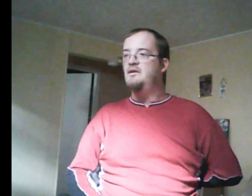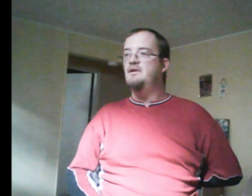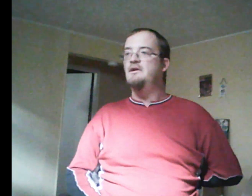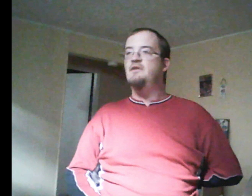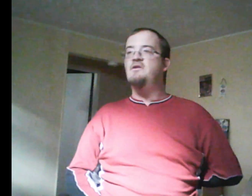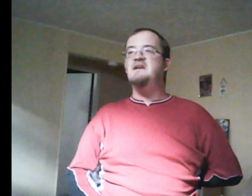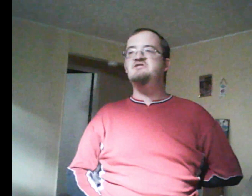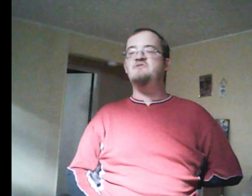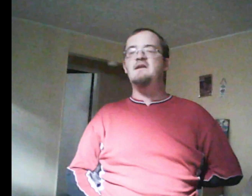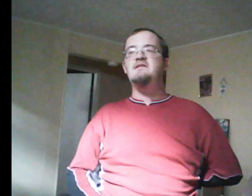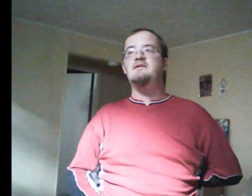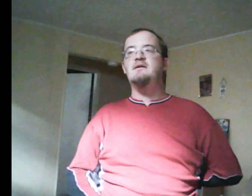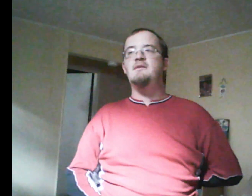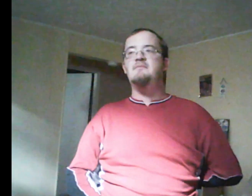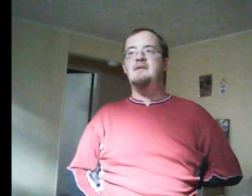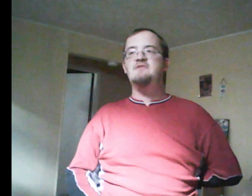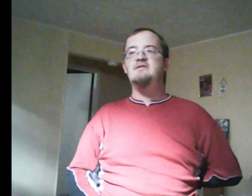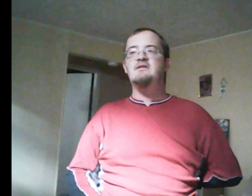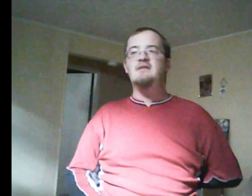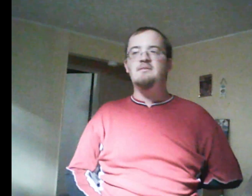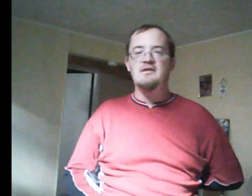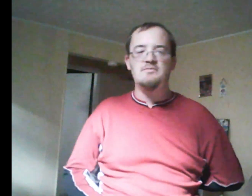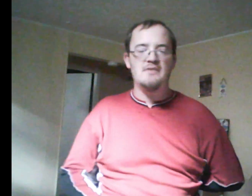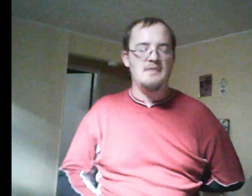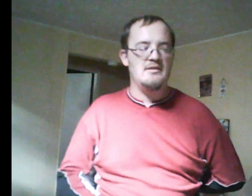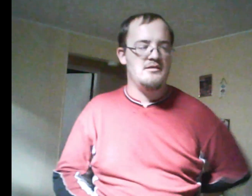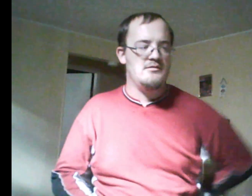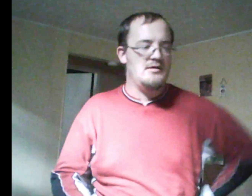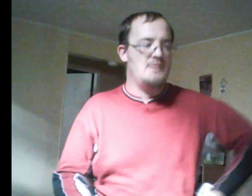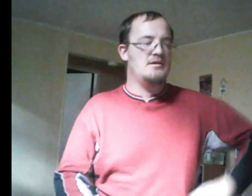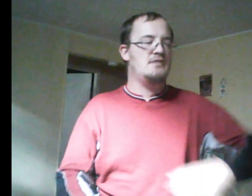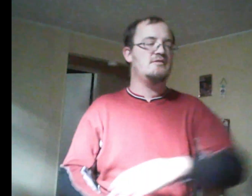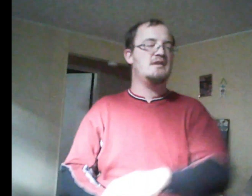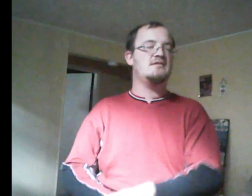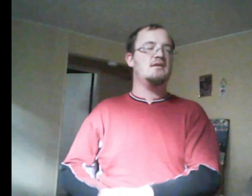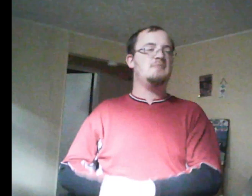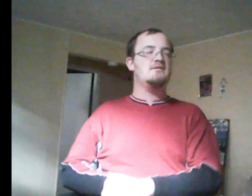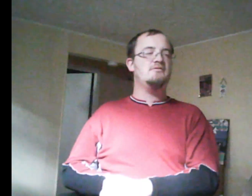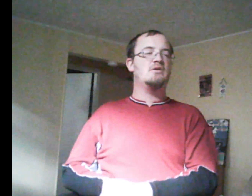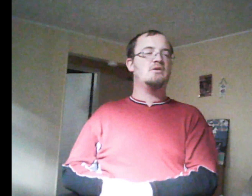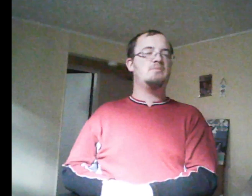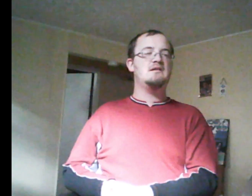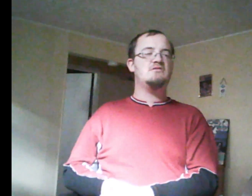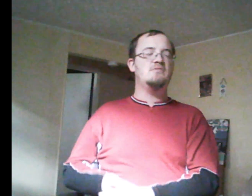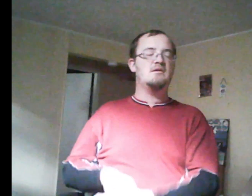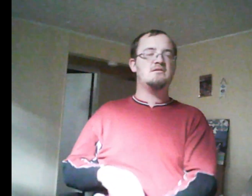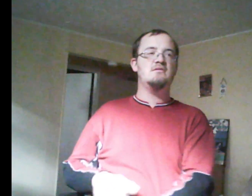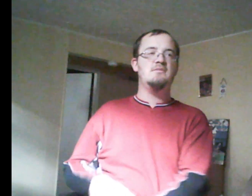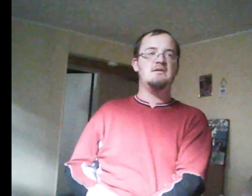Of course, Paige joins, Emma joins the click because Emma got herself kicked out because of her pettiness towards Liberty dating